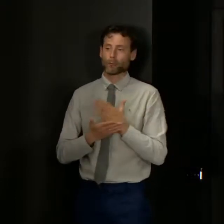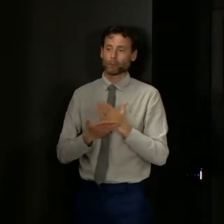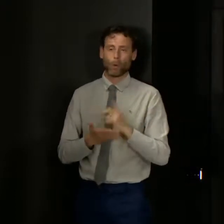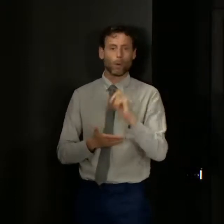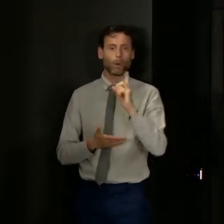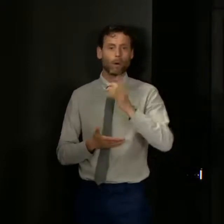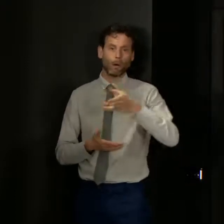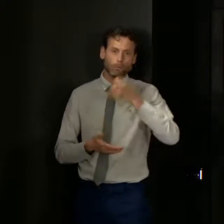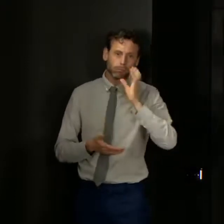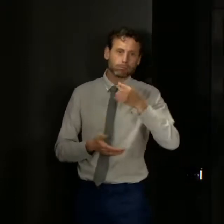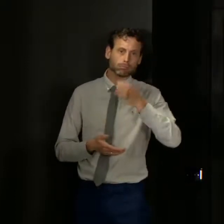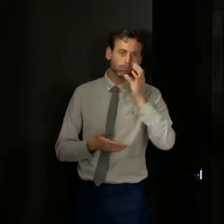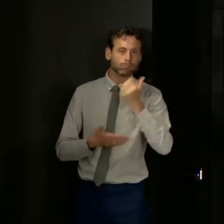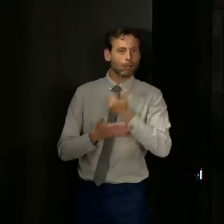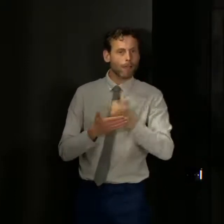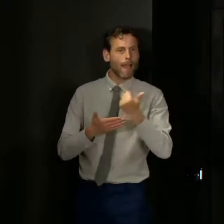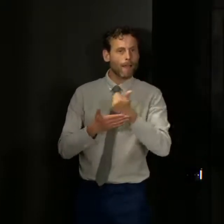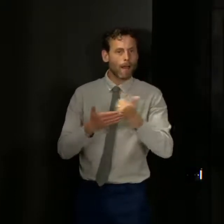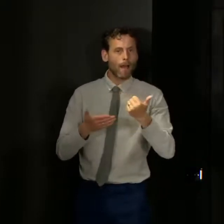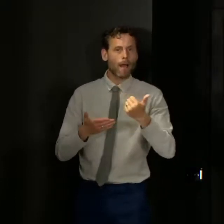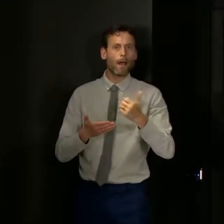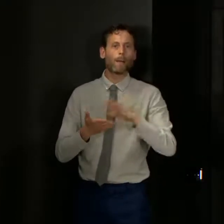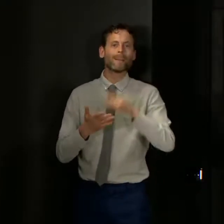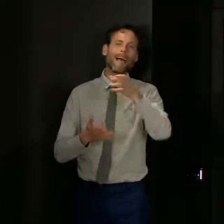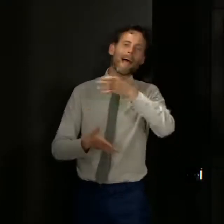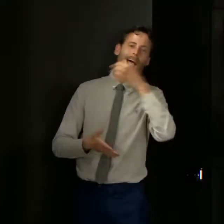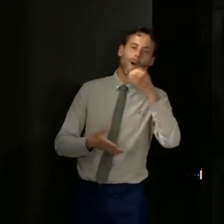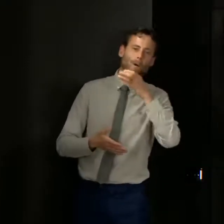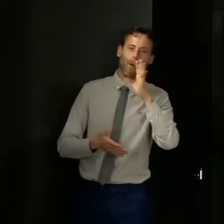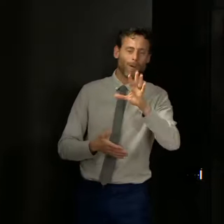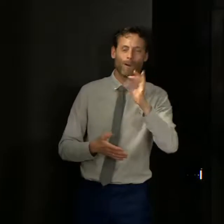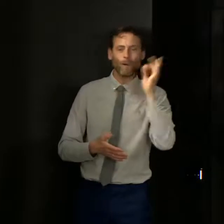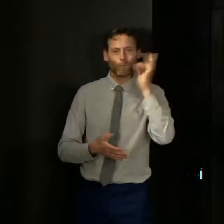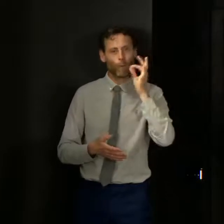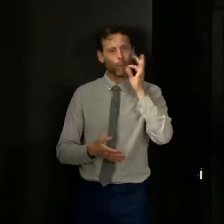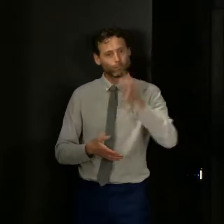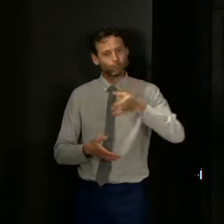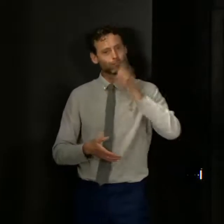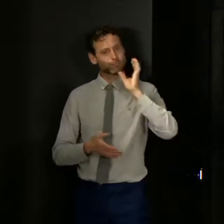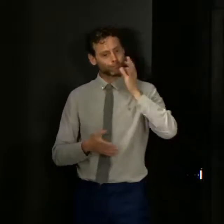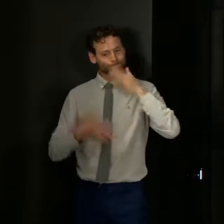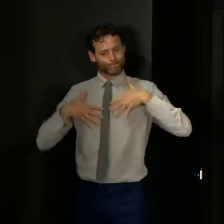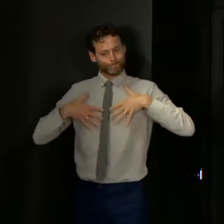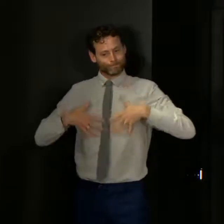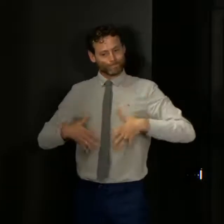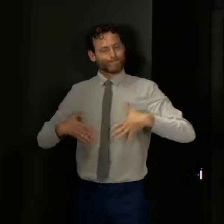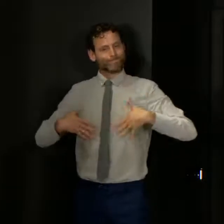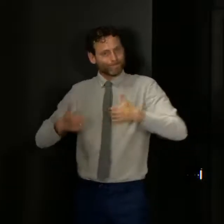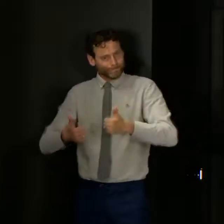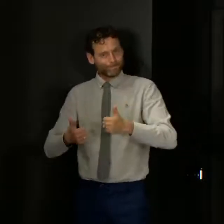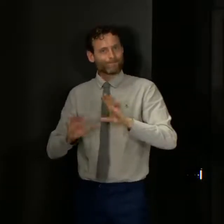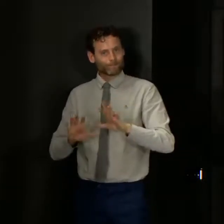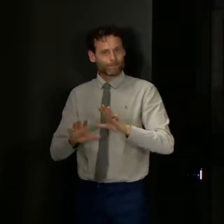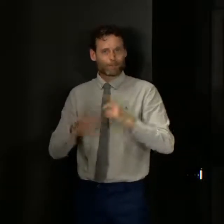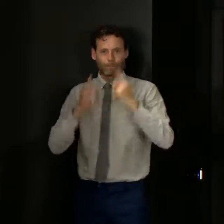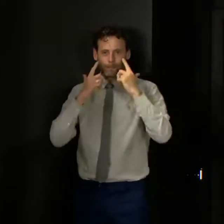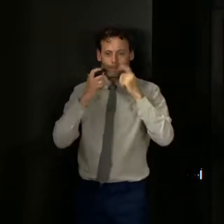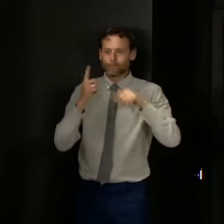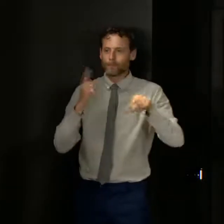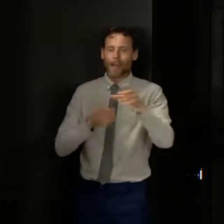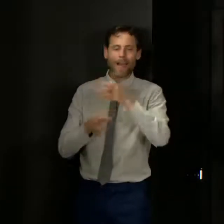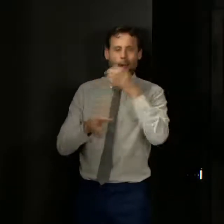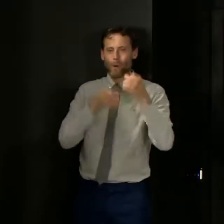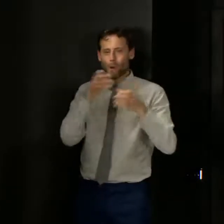regular fluids. And I'm not talking about alcohol here because we need to make sure that we kind of, we're kind of very careful with our alcohol intake,